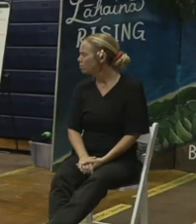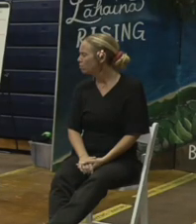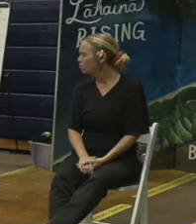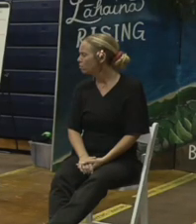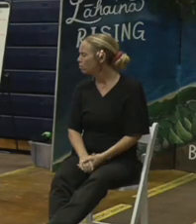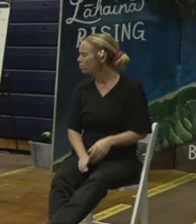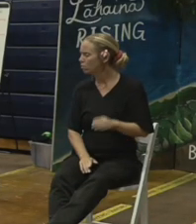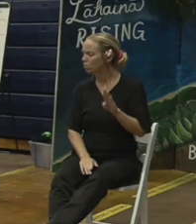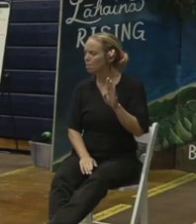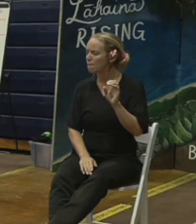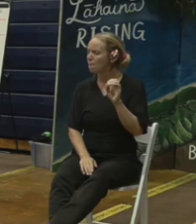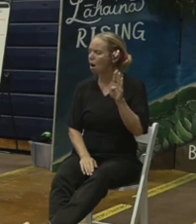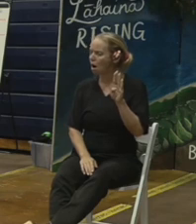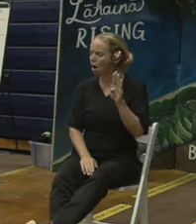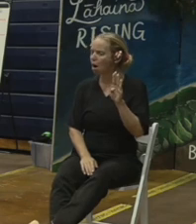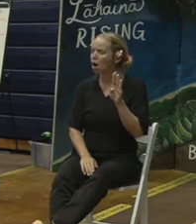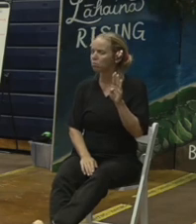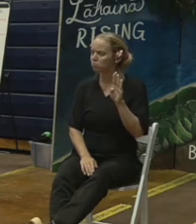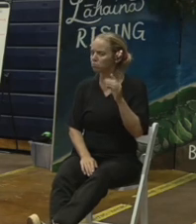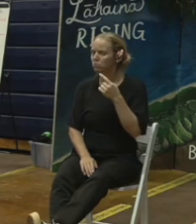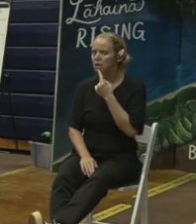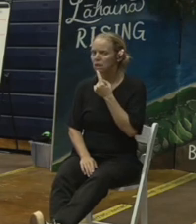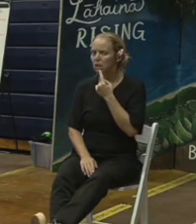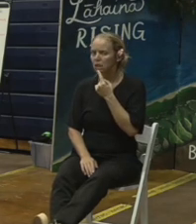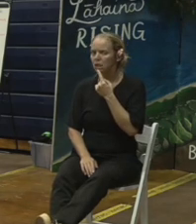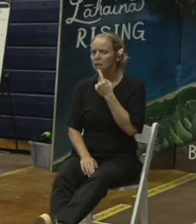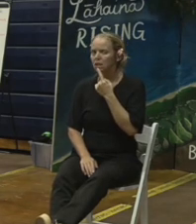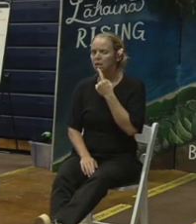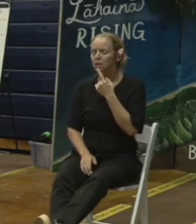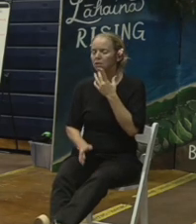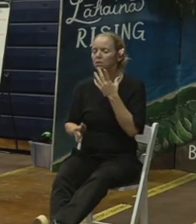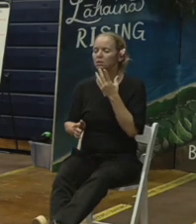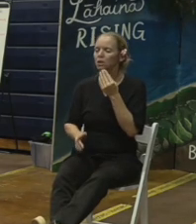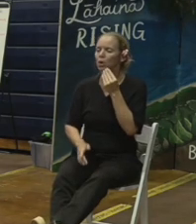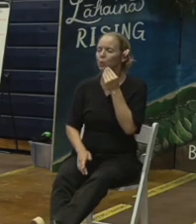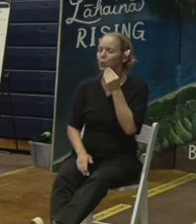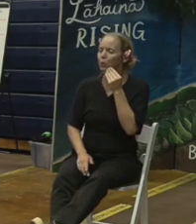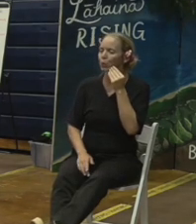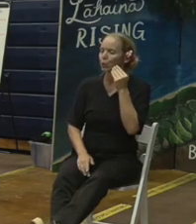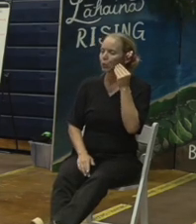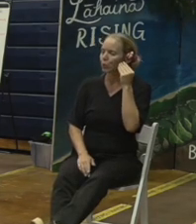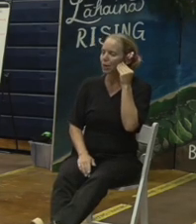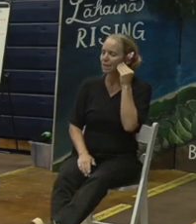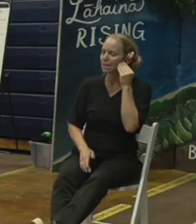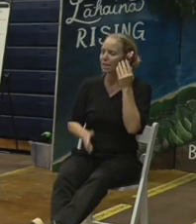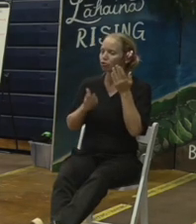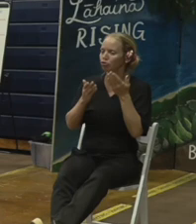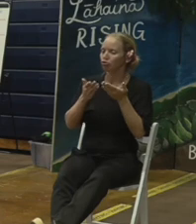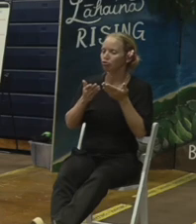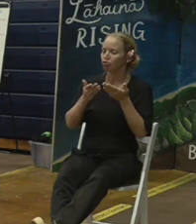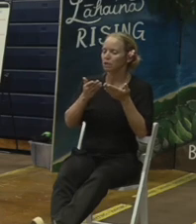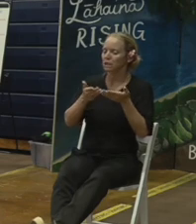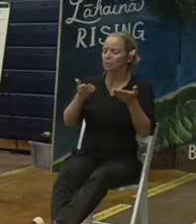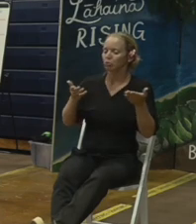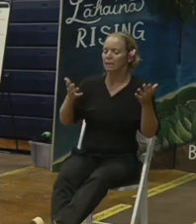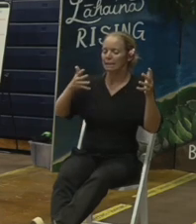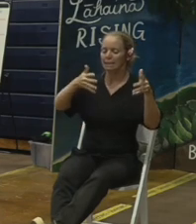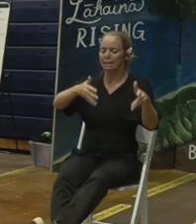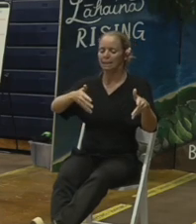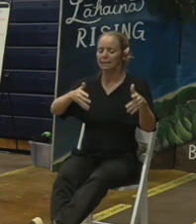residential debris associated with fires is